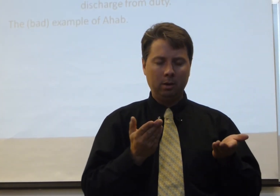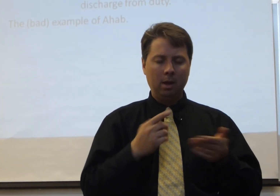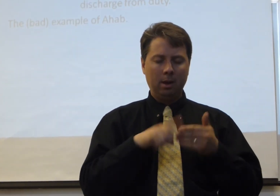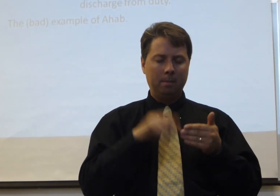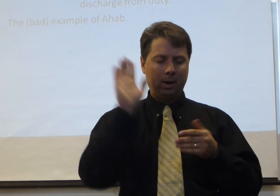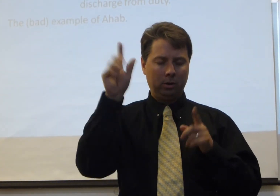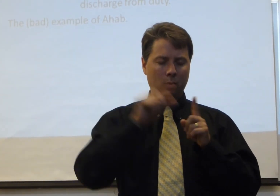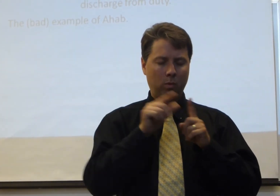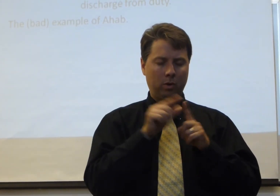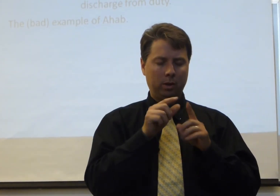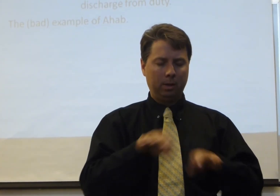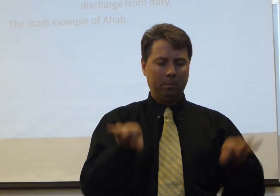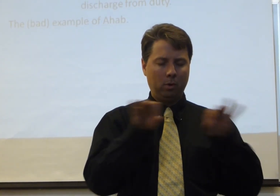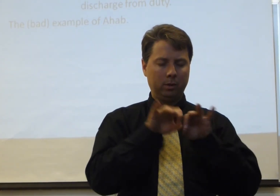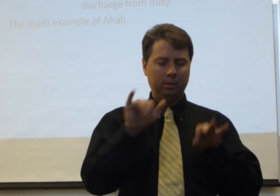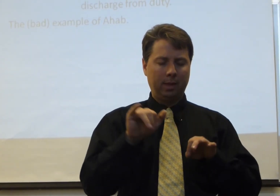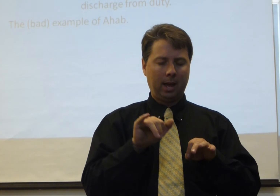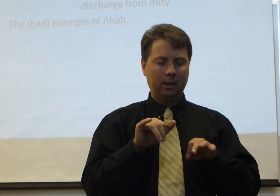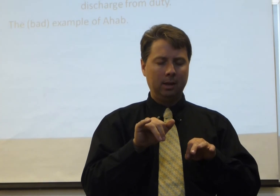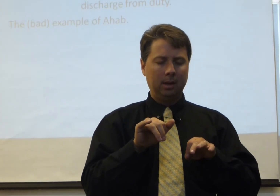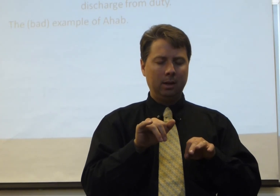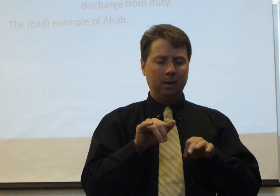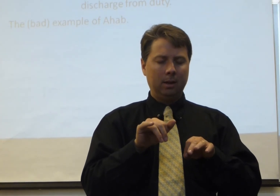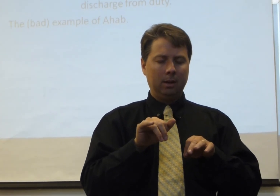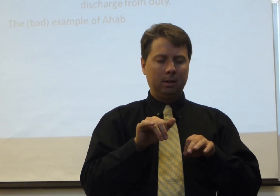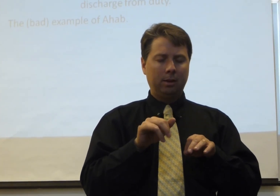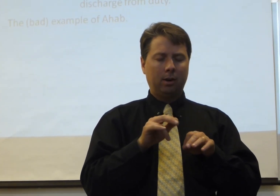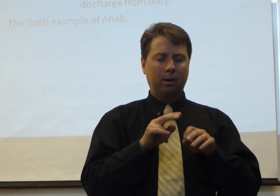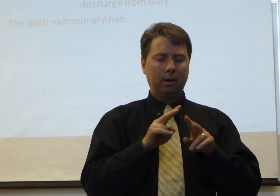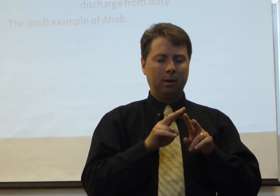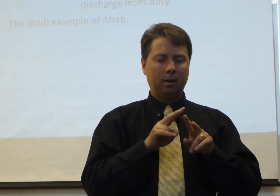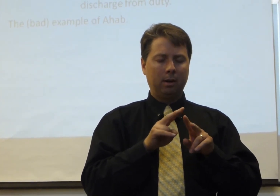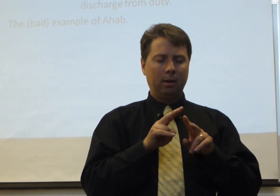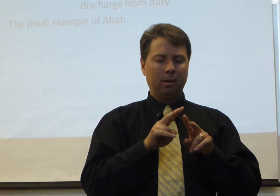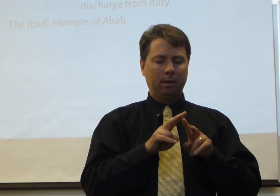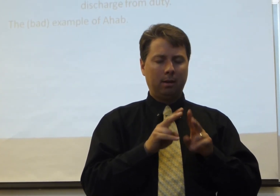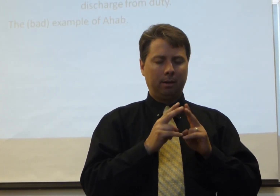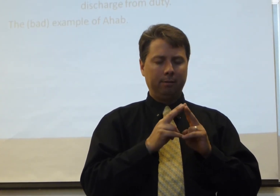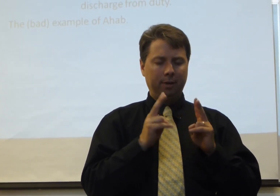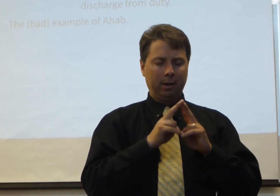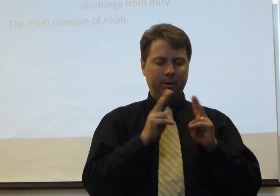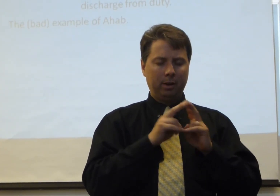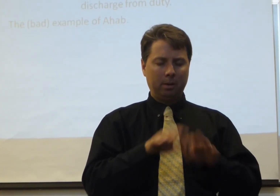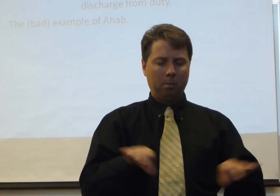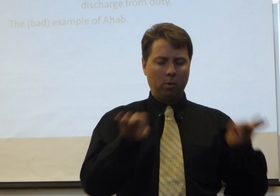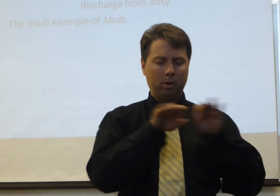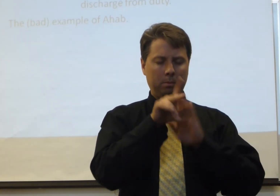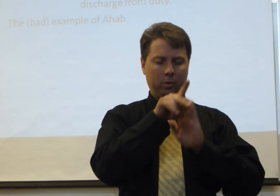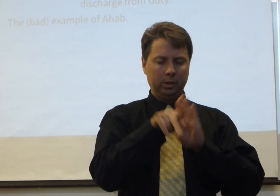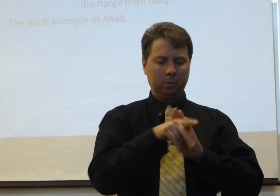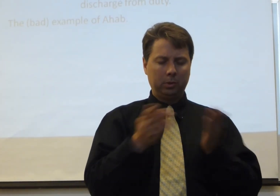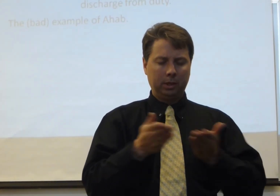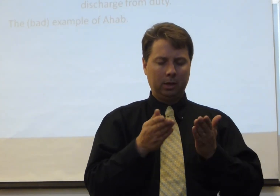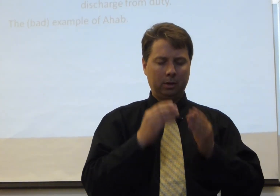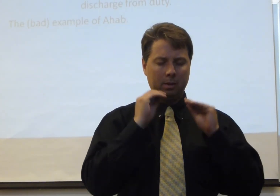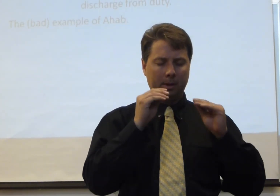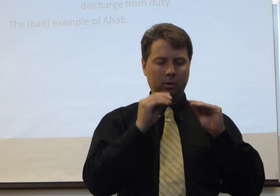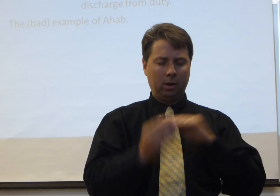about your word and the importance of that. There are very, very important principles here that have been taught